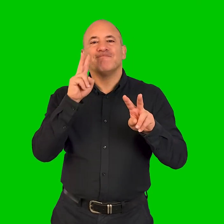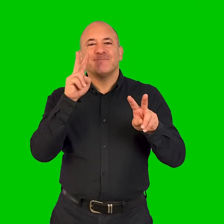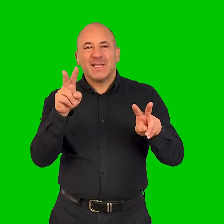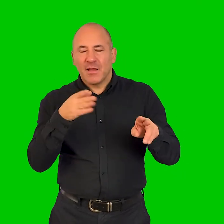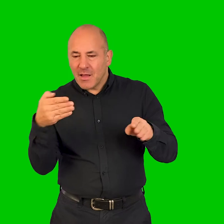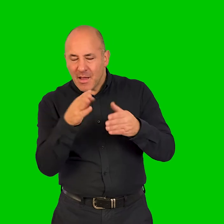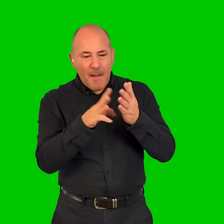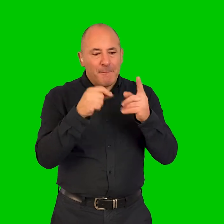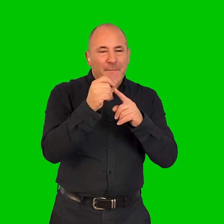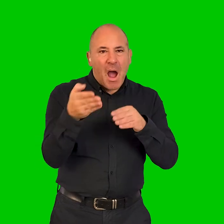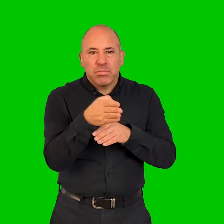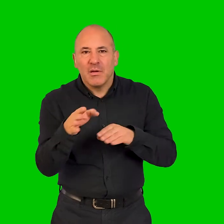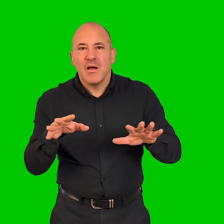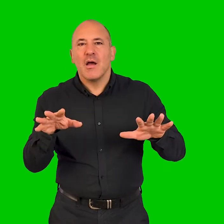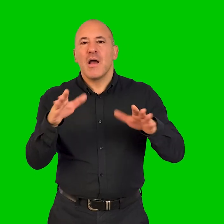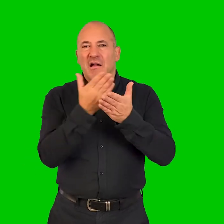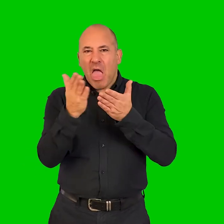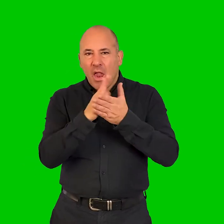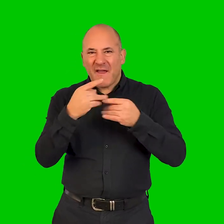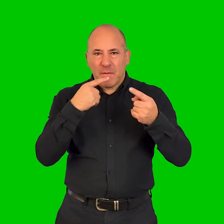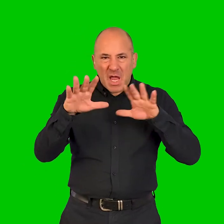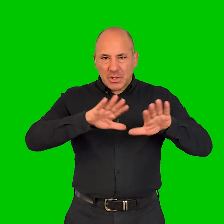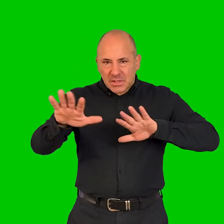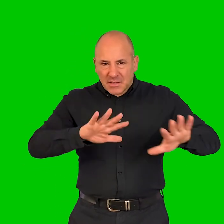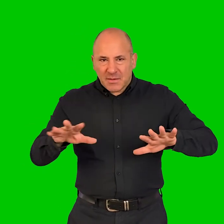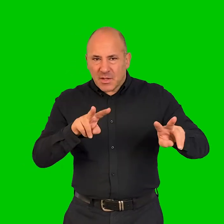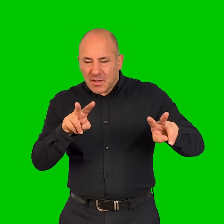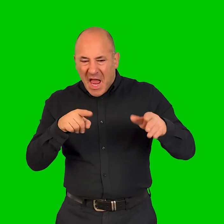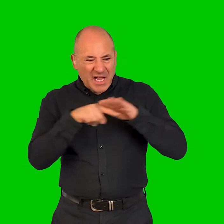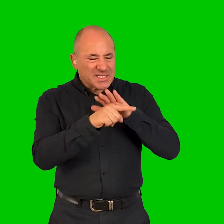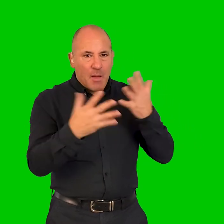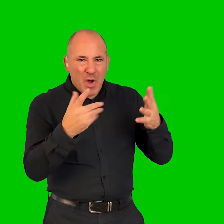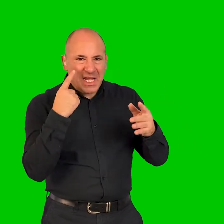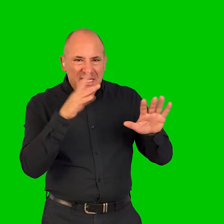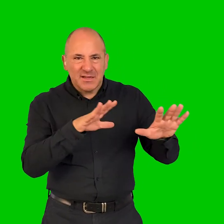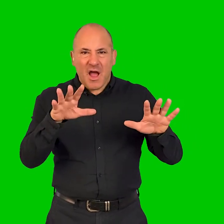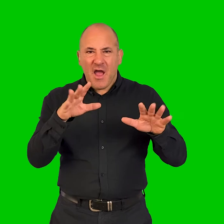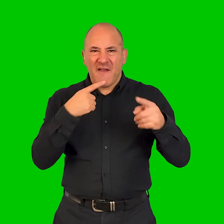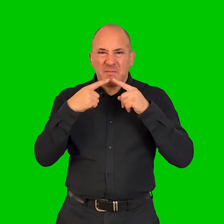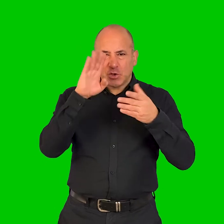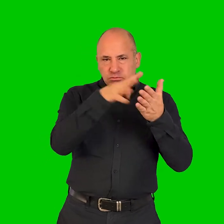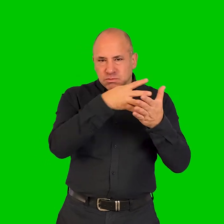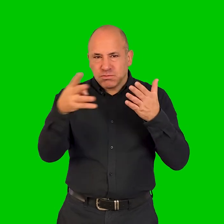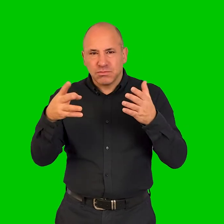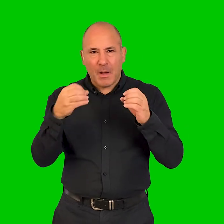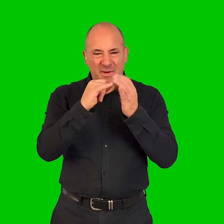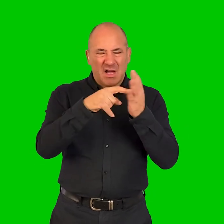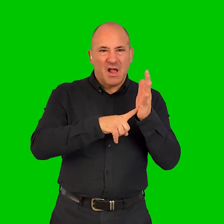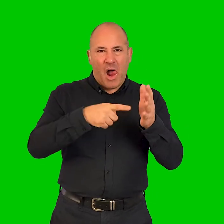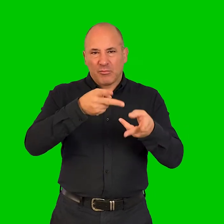wayfinding maps and clearly delineated stuff, easy escape routes, detailed scheduling, BSL interpreters and signing, et